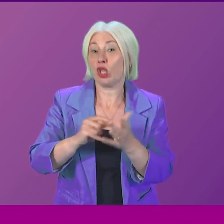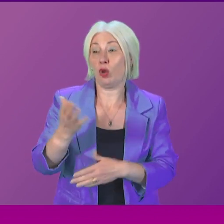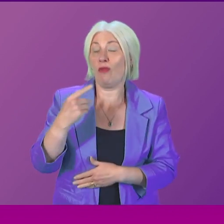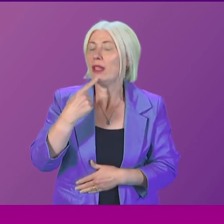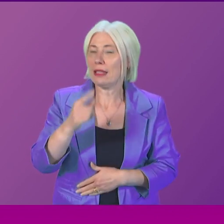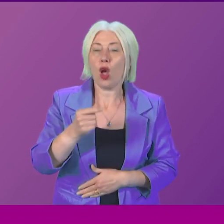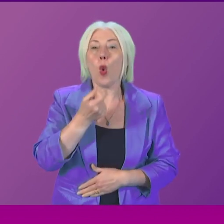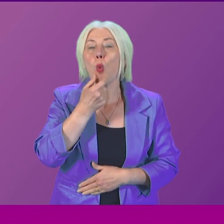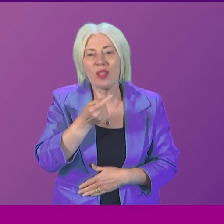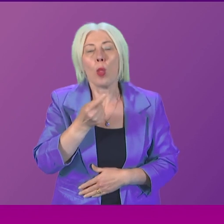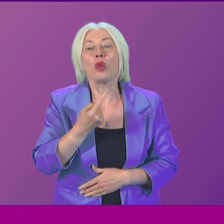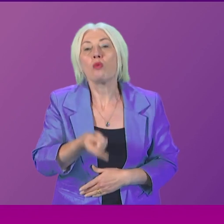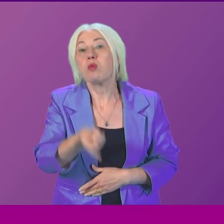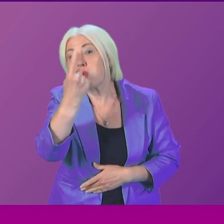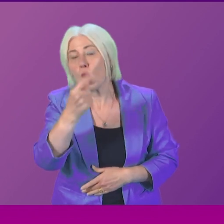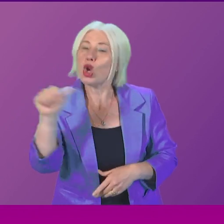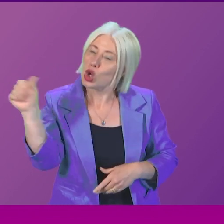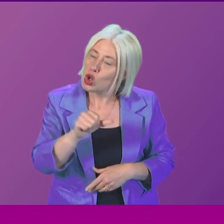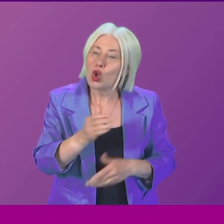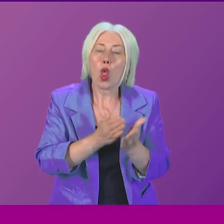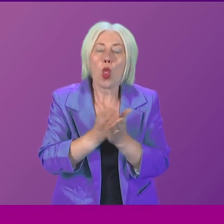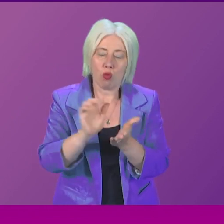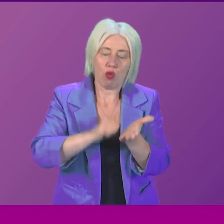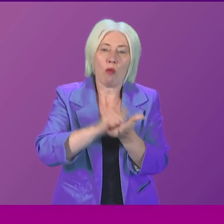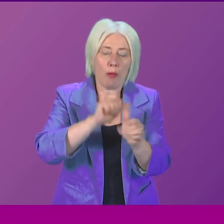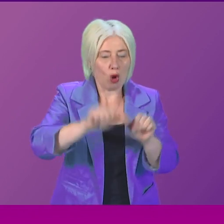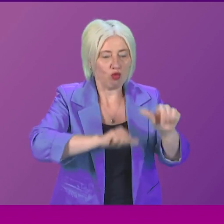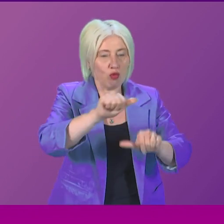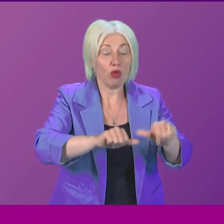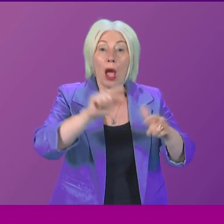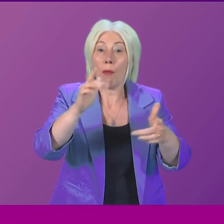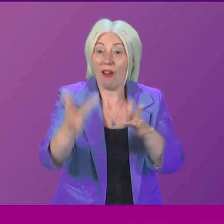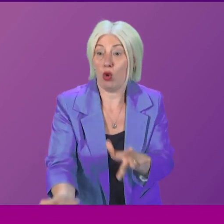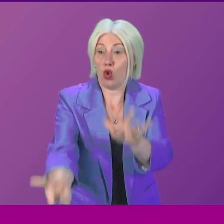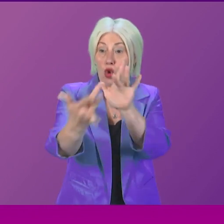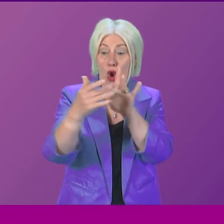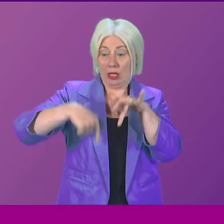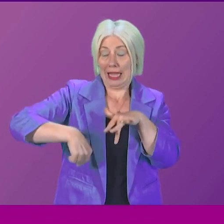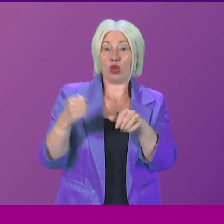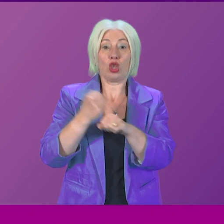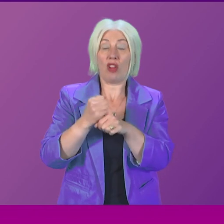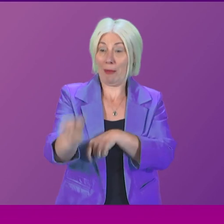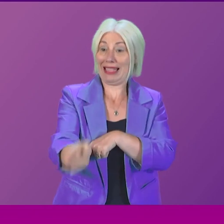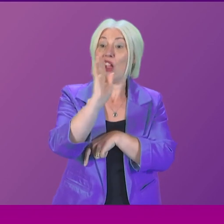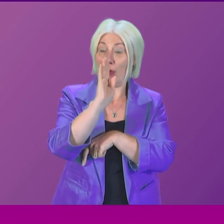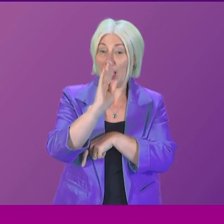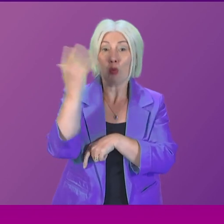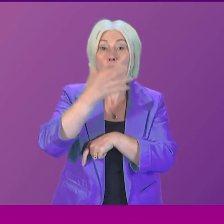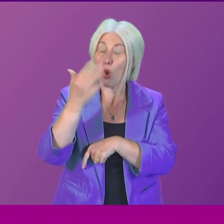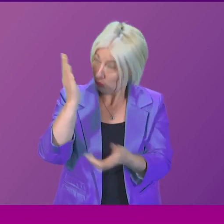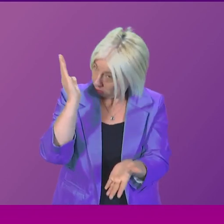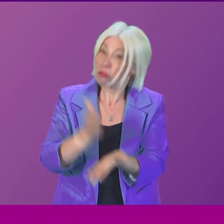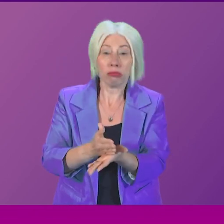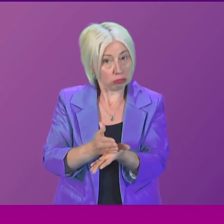that whistleblowers can, of course, and should go through the appropriate whistleblowing route, but if they ever want to contact the government directly about concerns that they have, they can absolutely